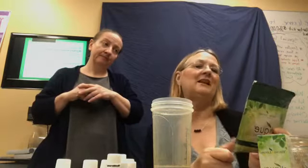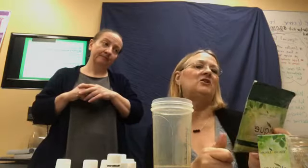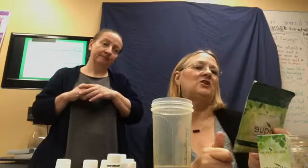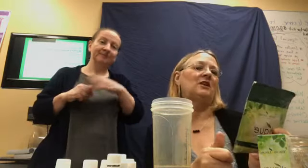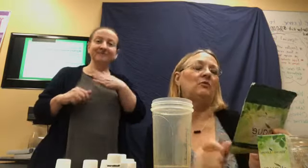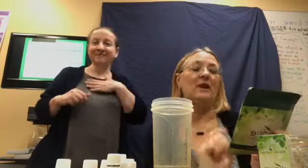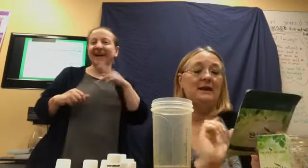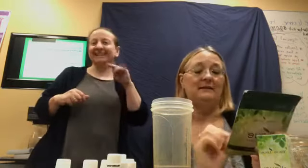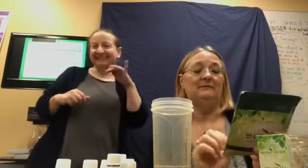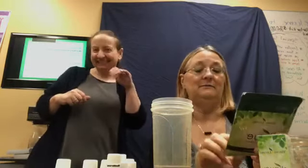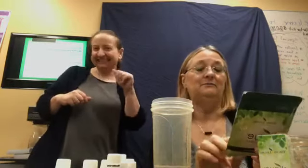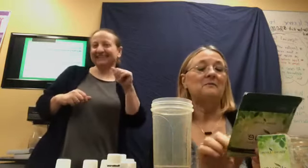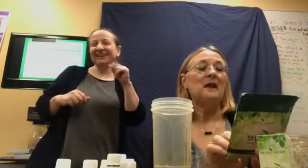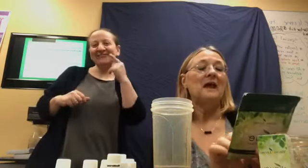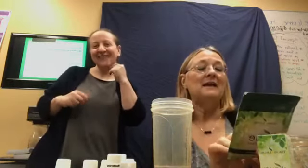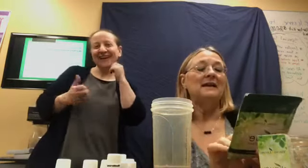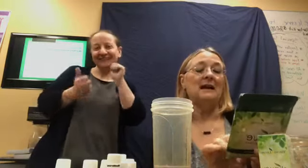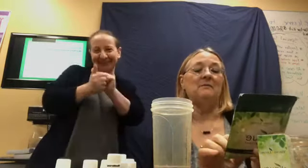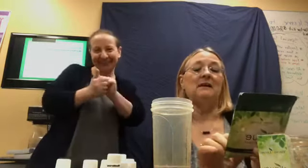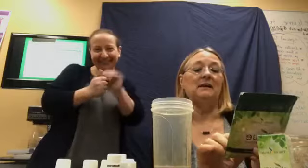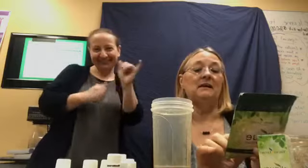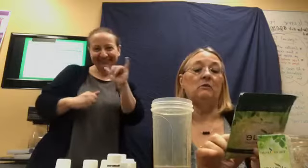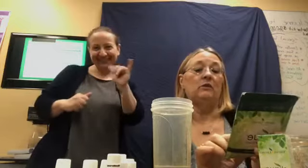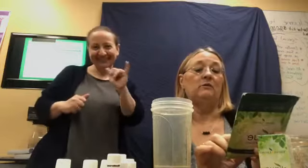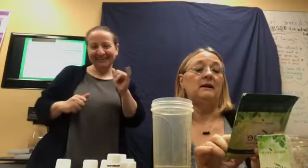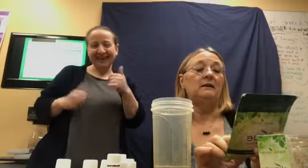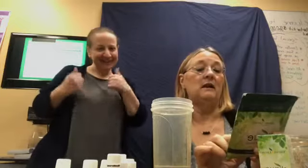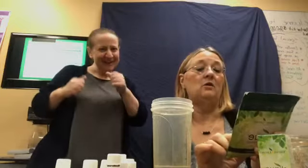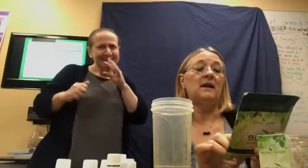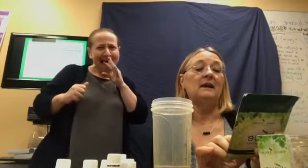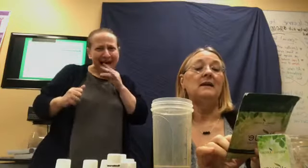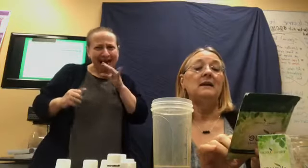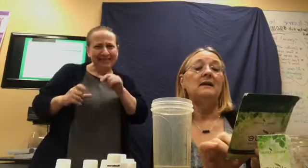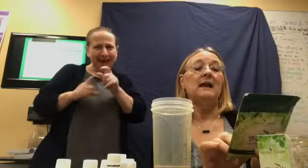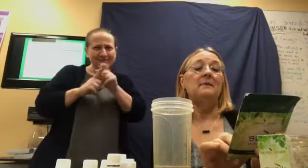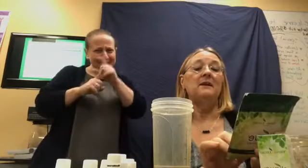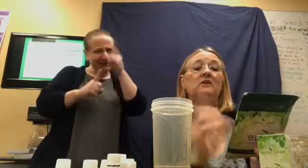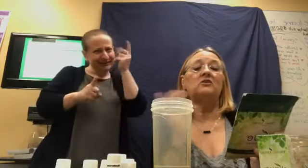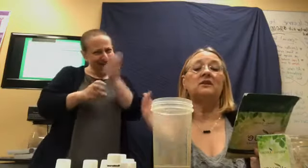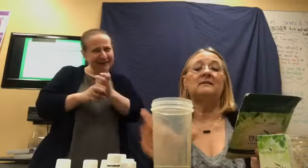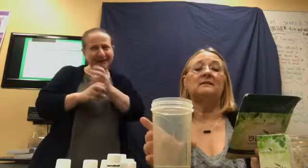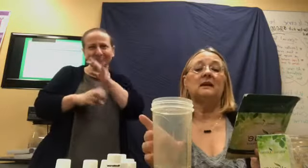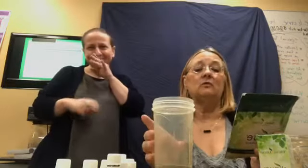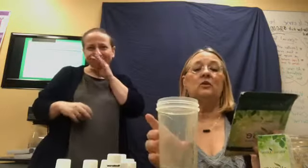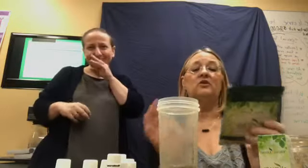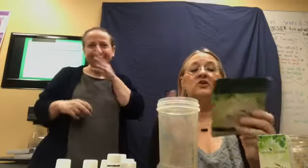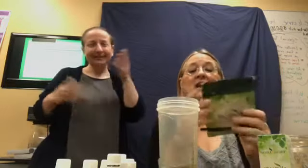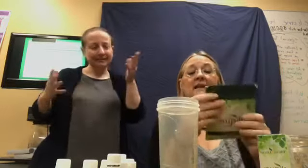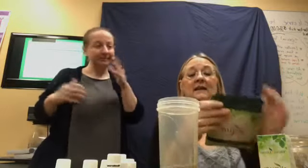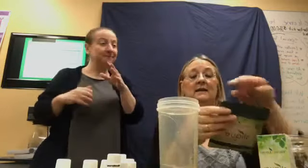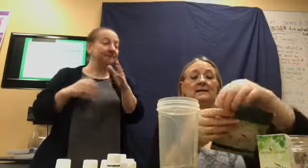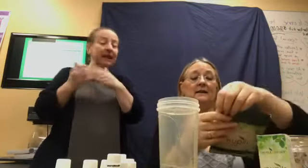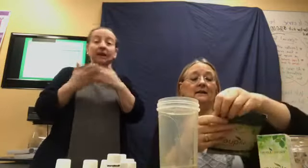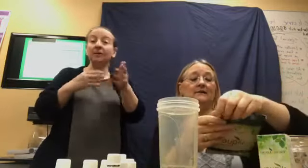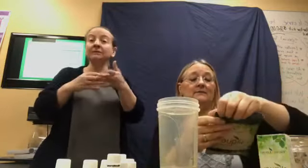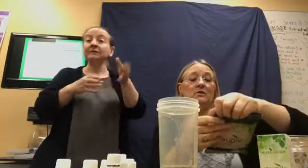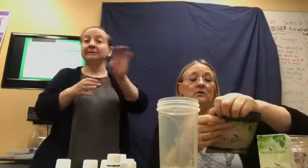Ningsha red. Yeah. I'm going to get that word right. Okay. And, then you just, well, shake it until it's smooth.